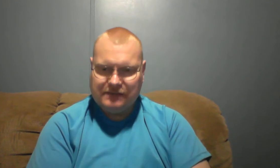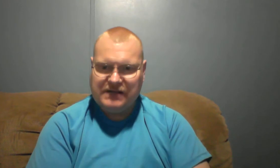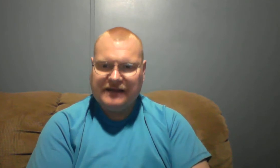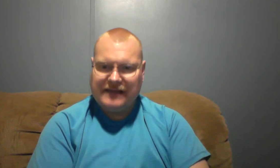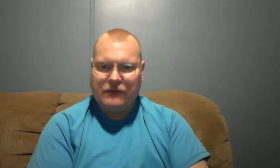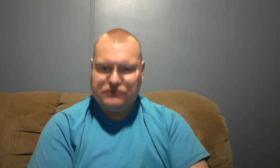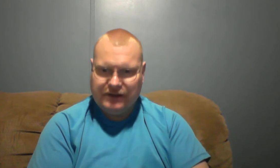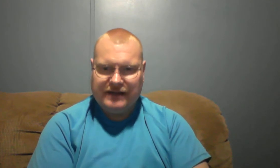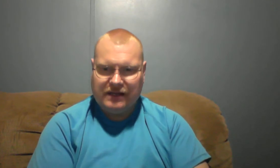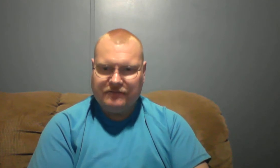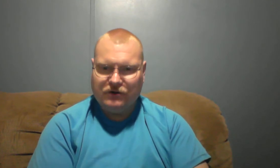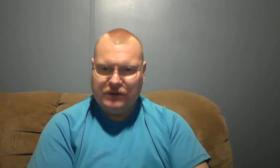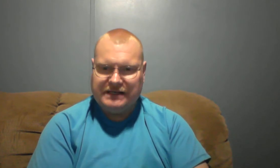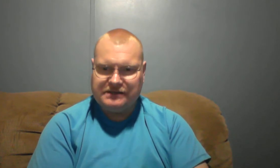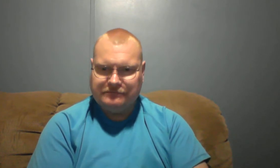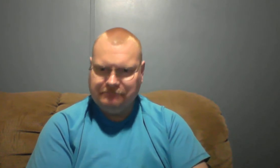like that was written down there for a reason. Hmm.